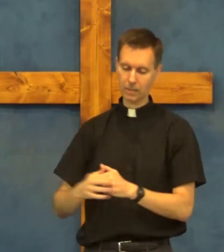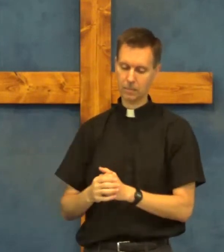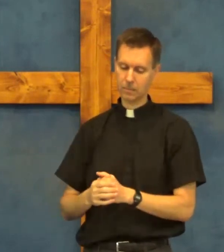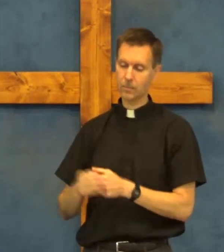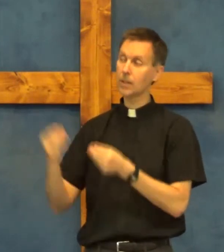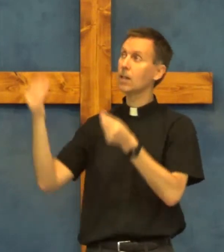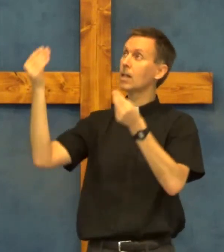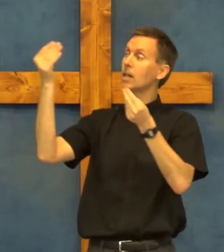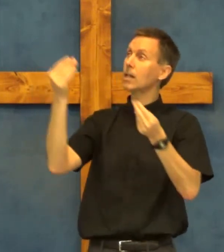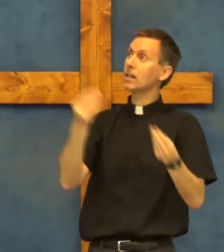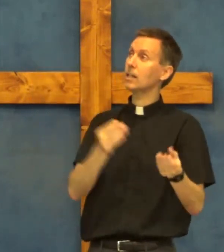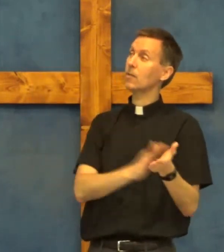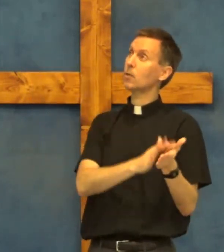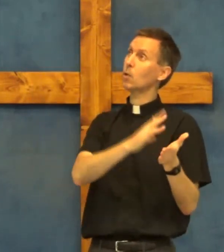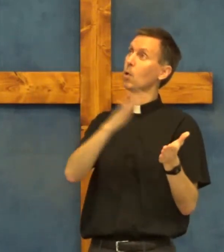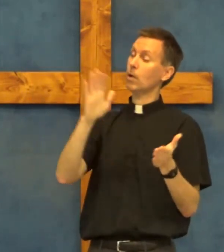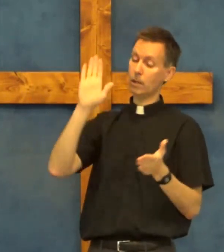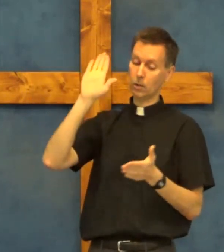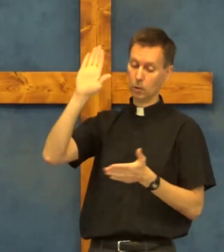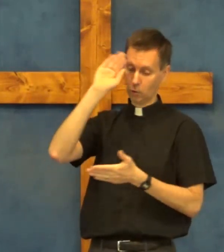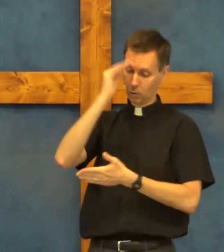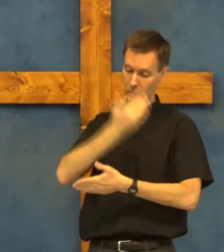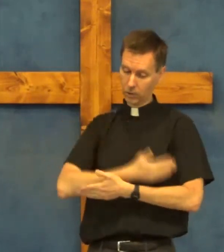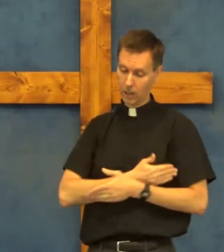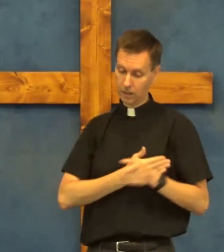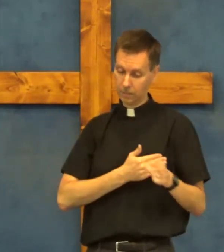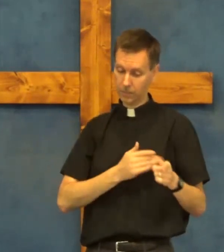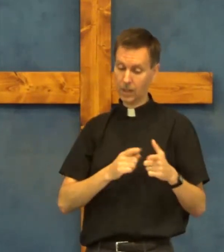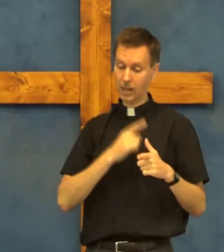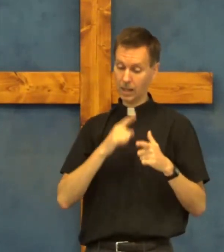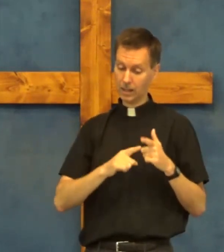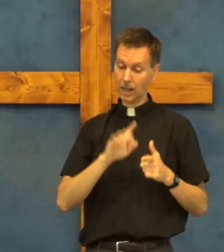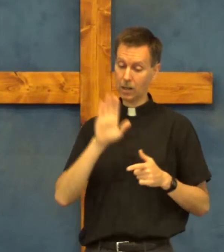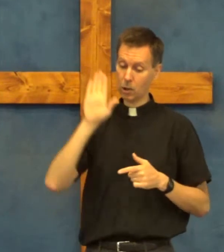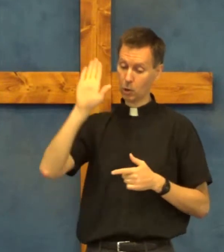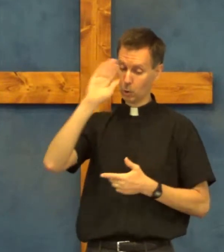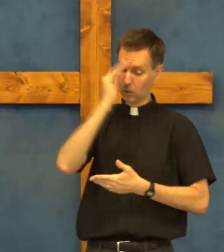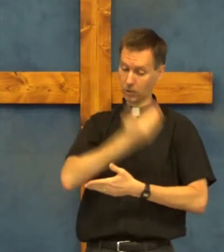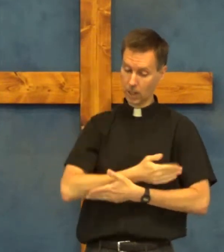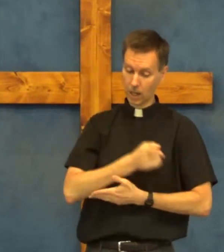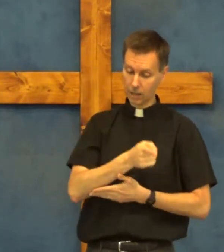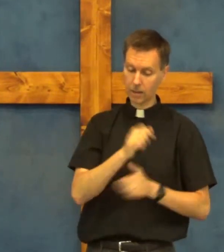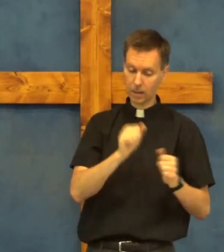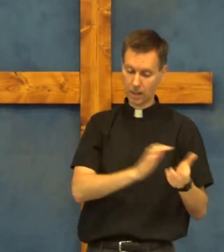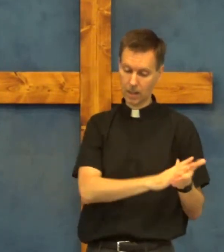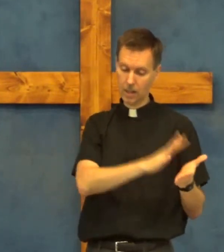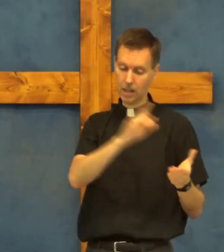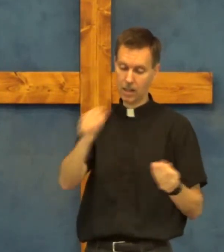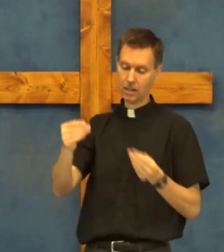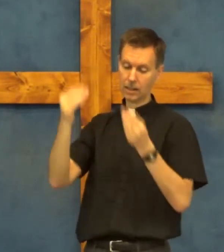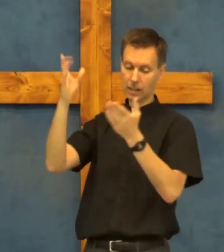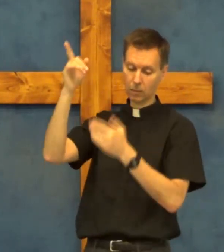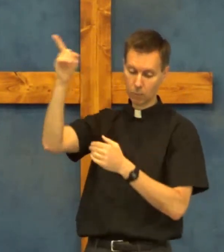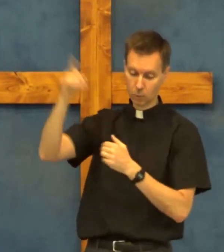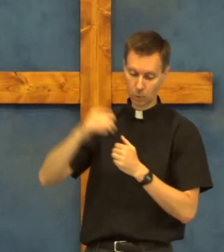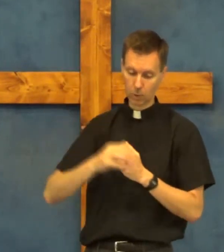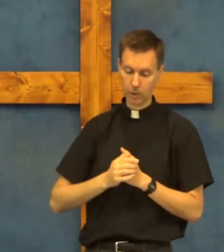give glory to your son and then your son can give you glory